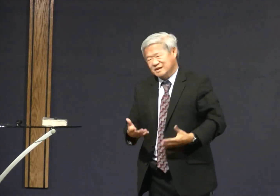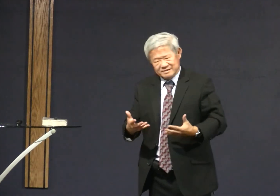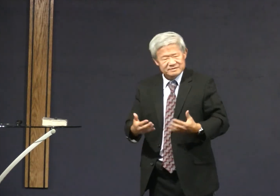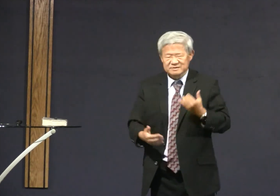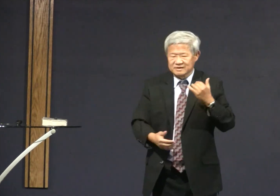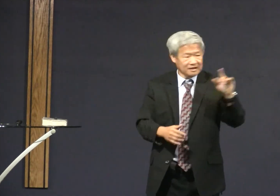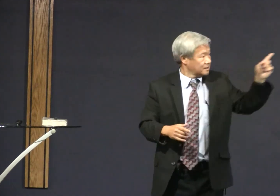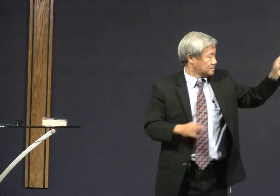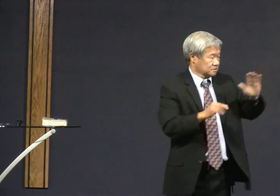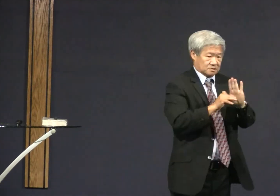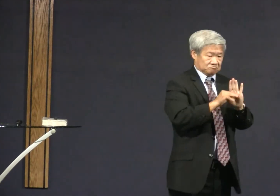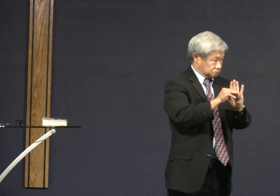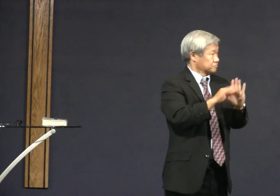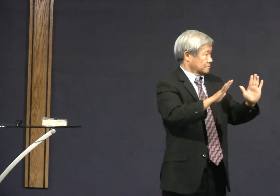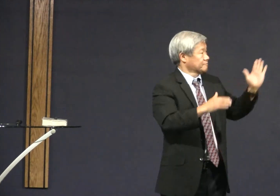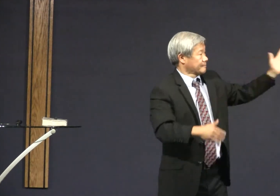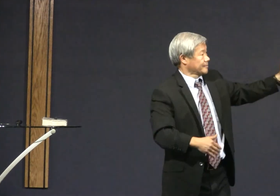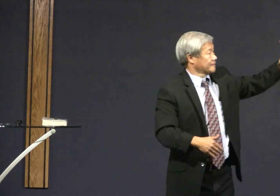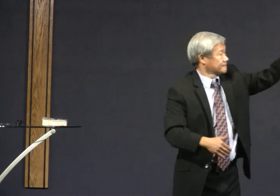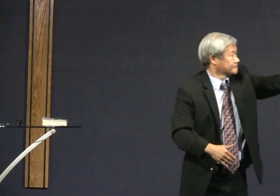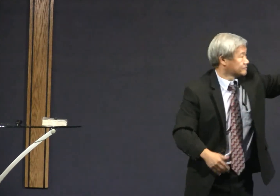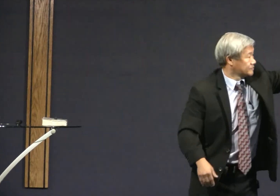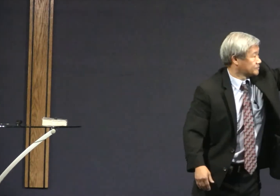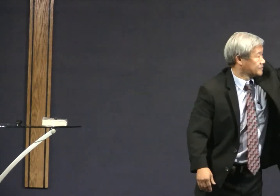is that he becomes a bad sexual woman